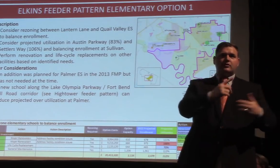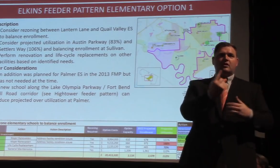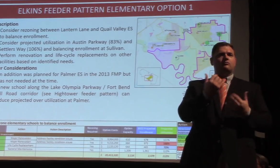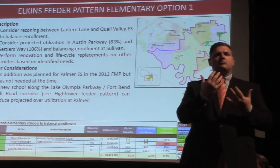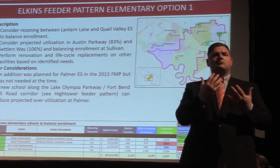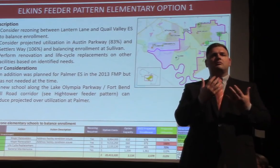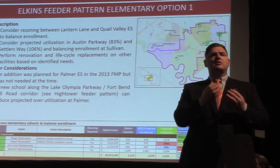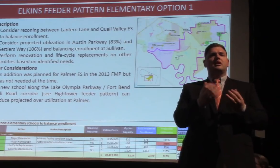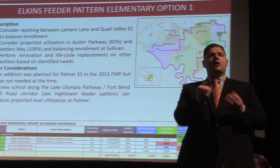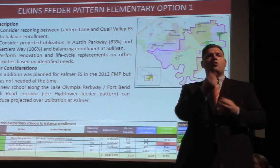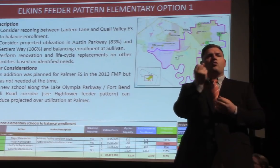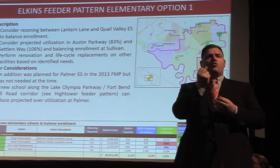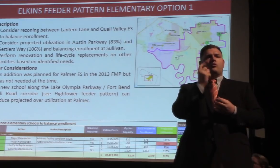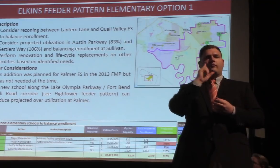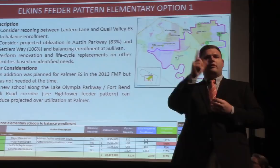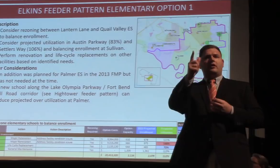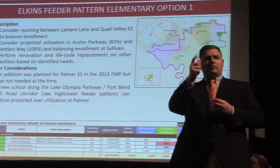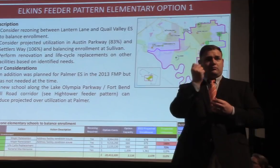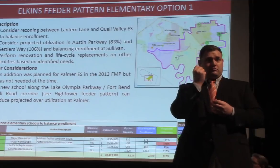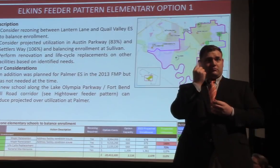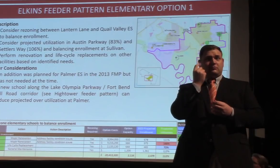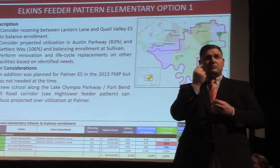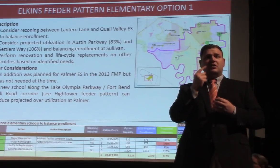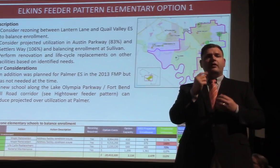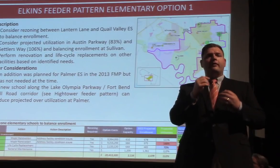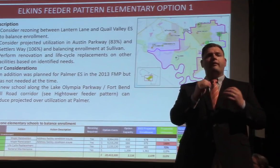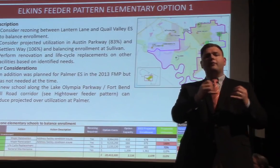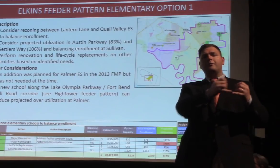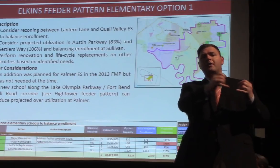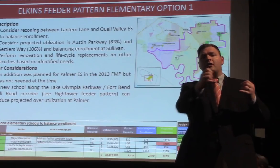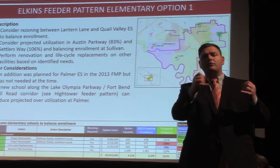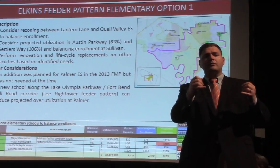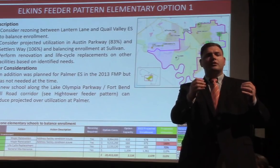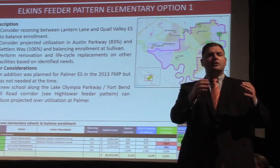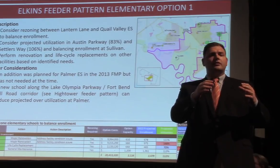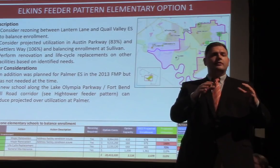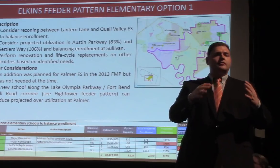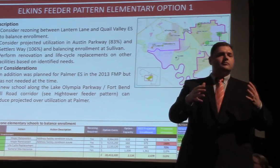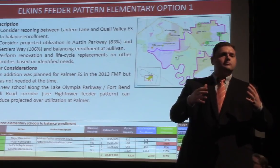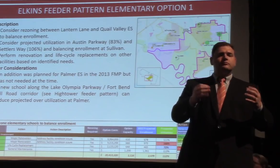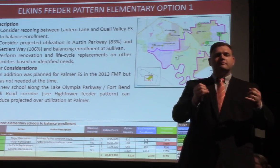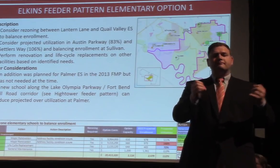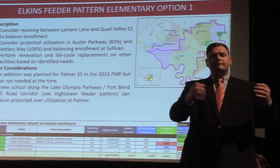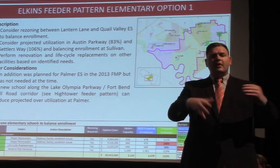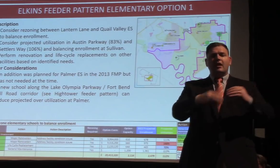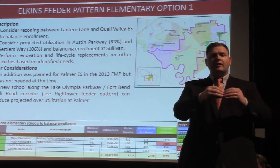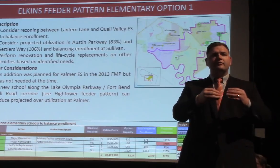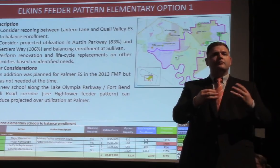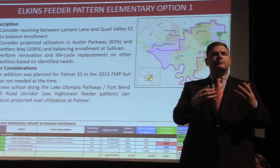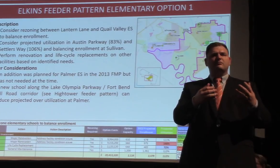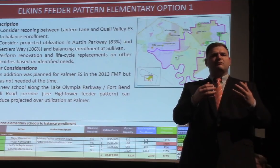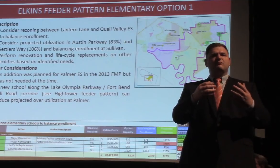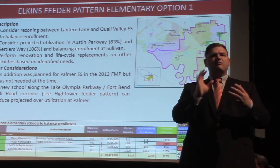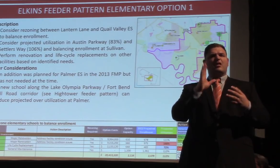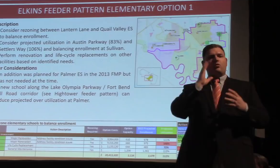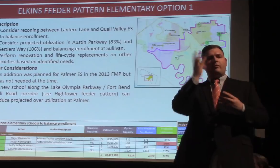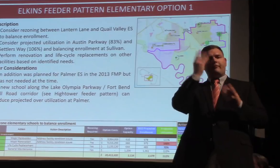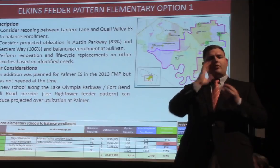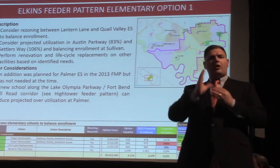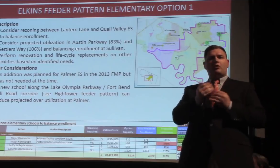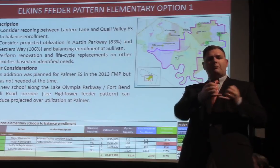it is something that as we're looking at some of the boundaries in the area due to some additions, maybe it's just a consideration in a dedicated boundary process.